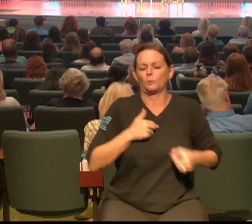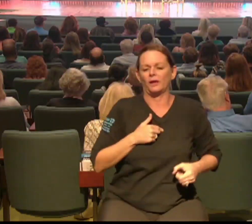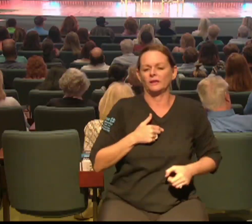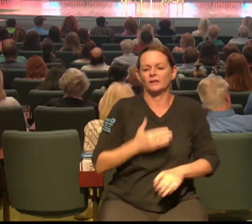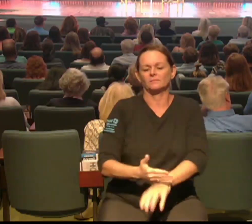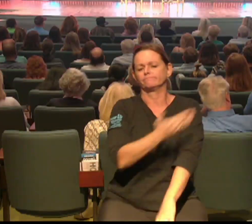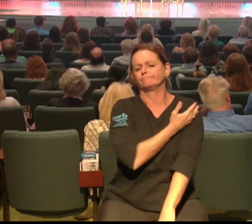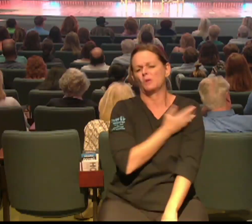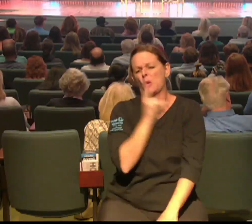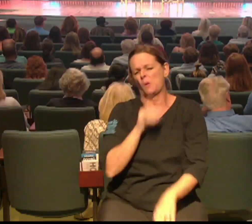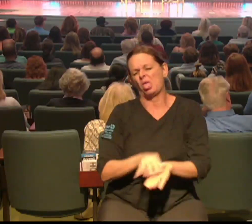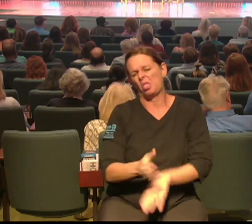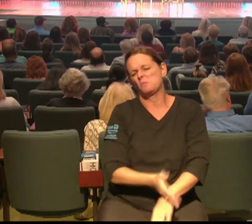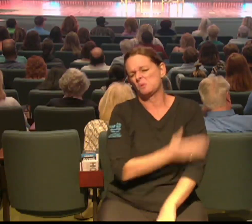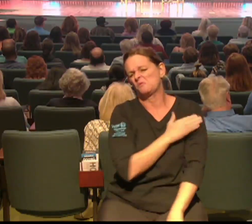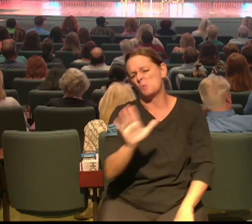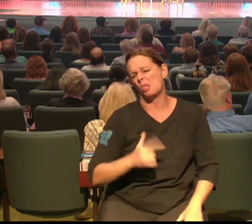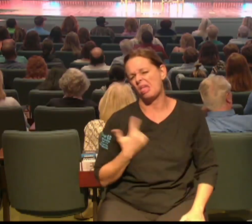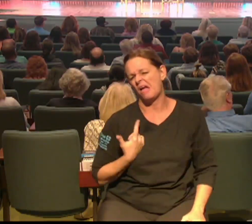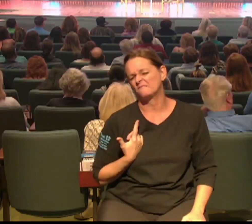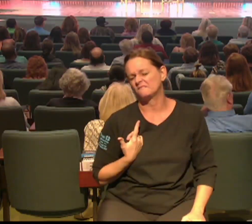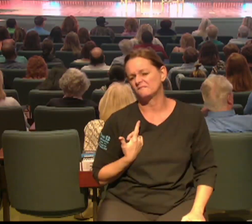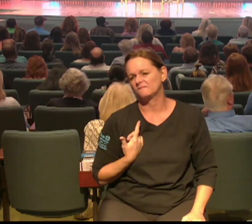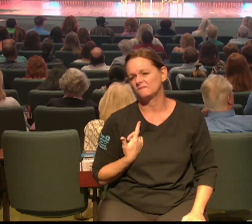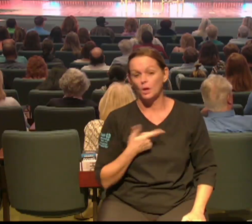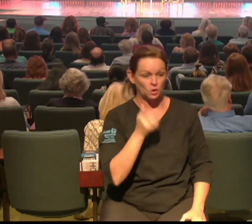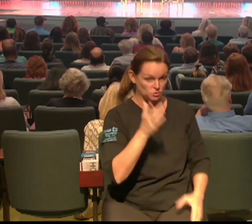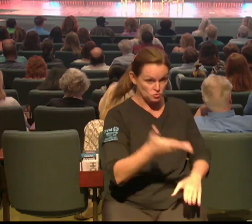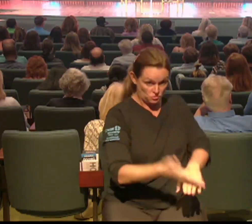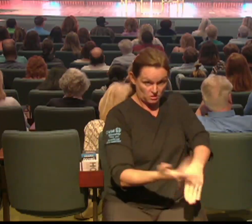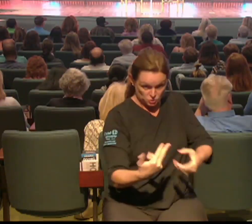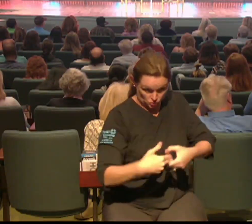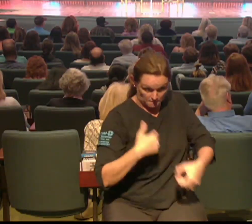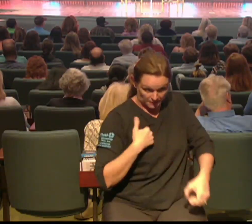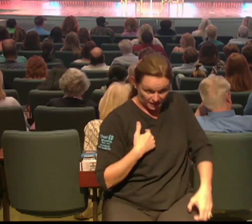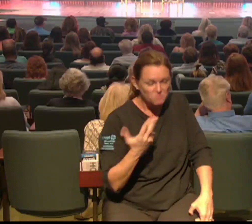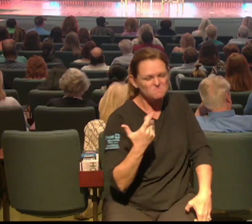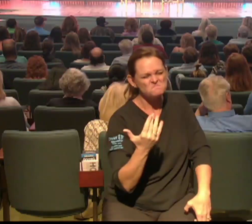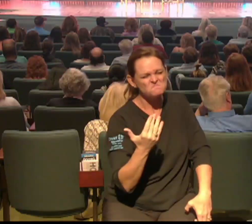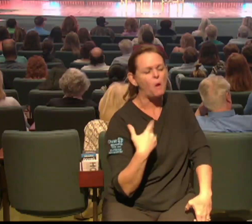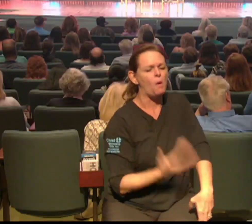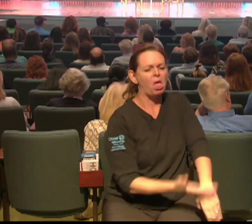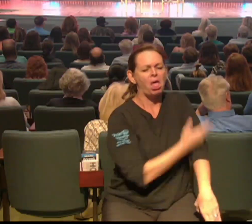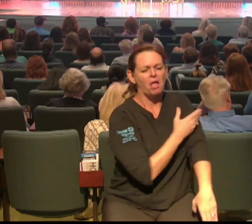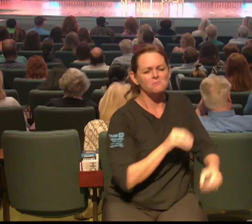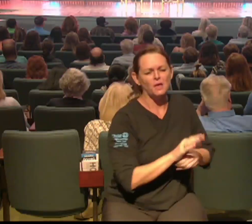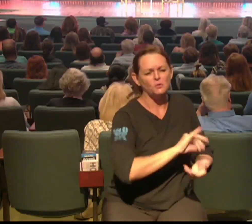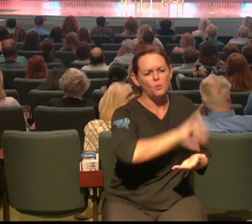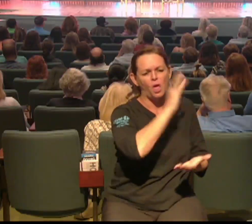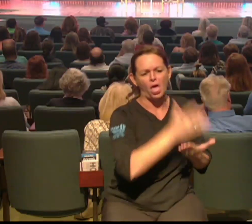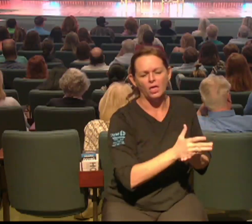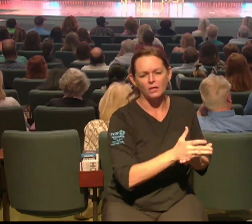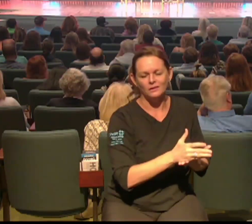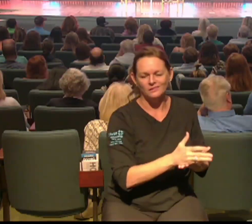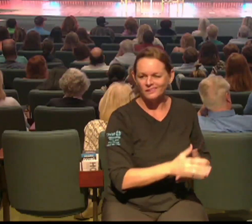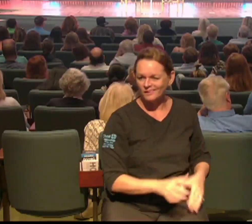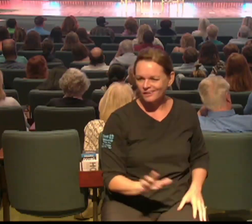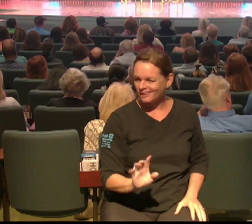Jesus was talking about that day. He had something way more important that he called them up to when he called them that day. He said, follow